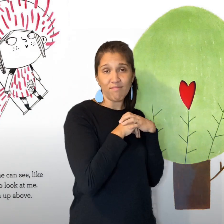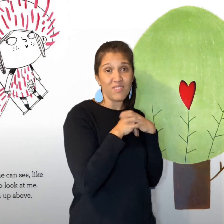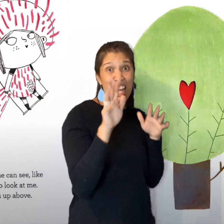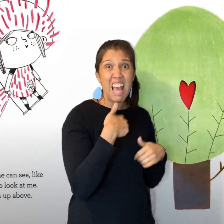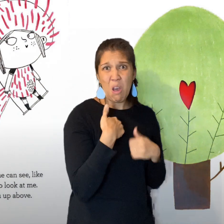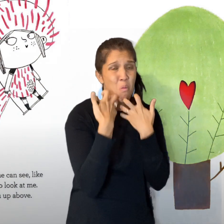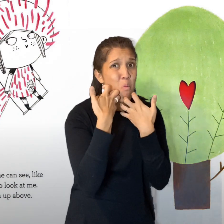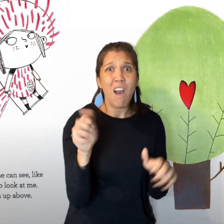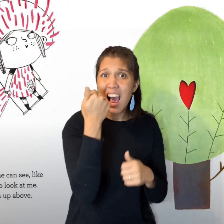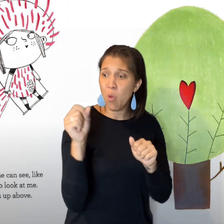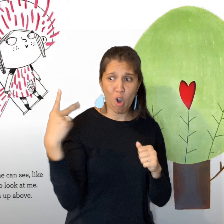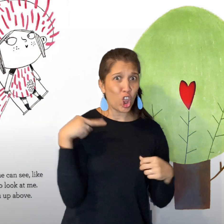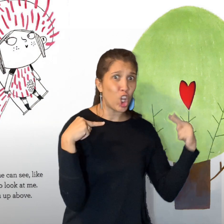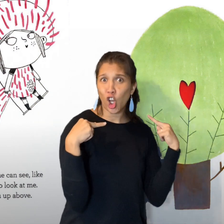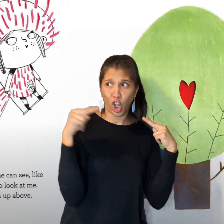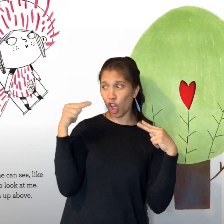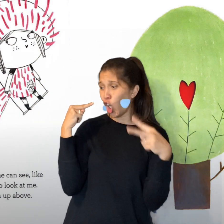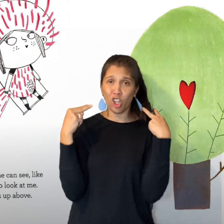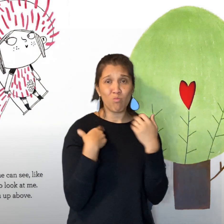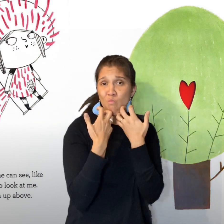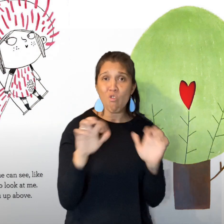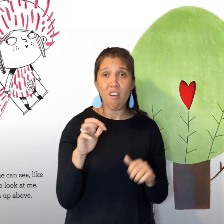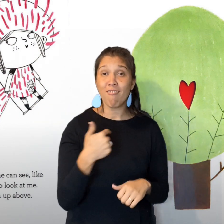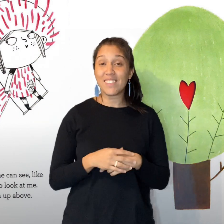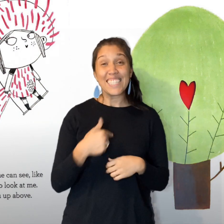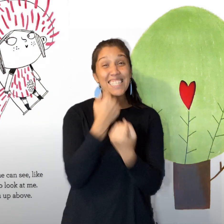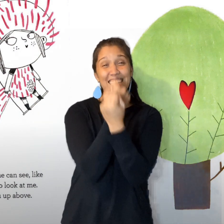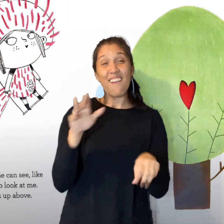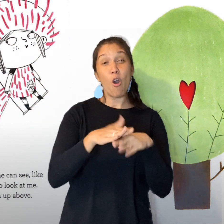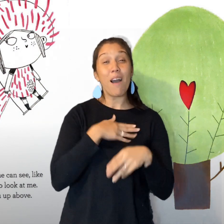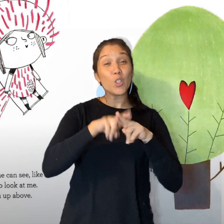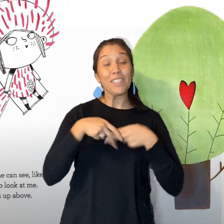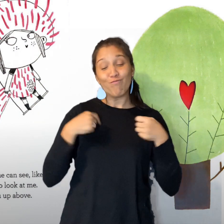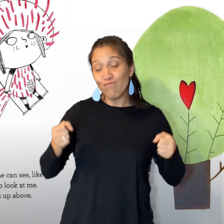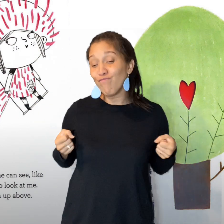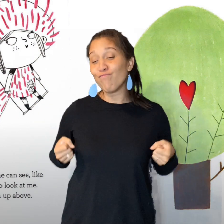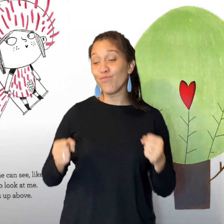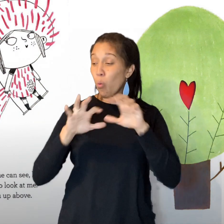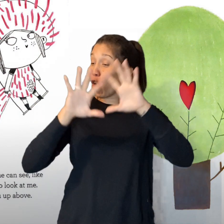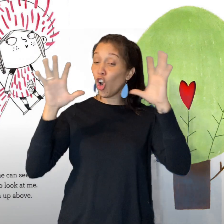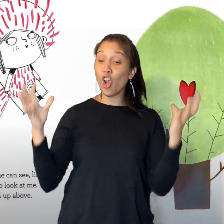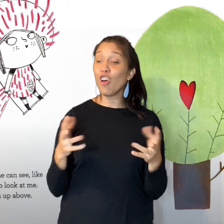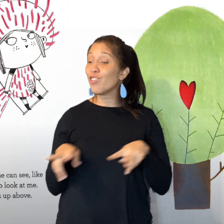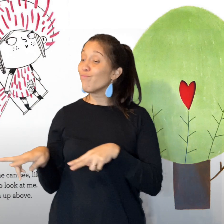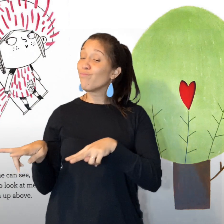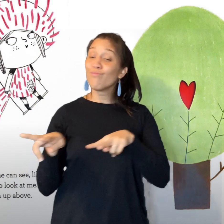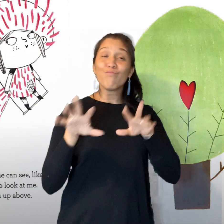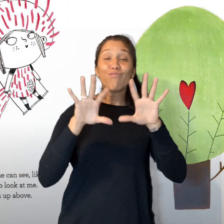I don't want anyone to look at me. Safe on my swing. I can watch the world from